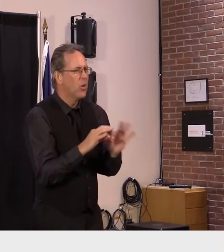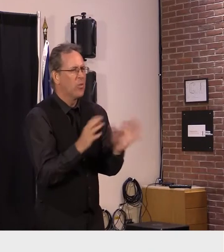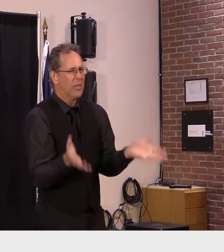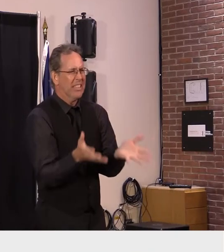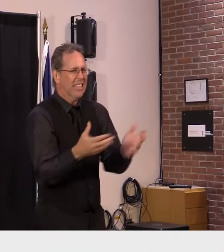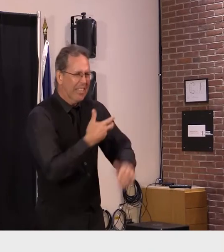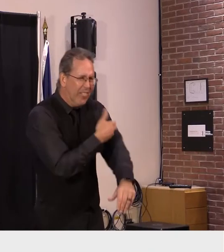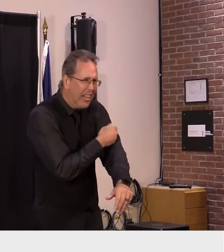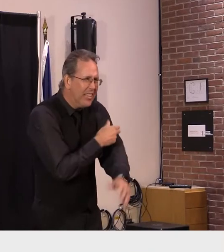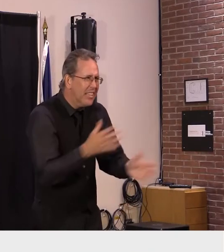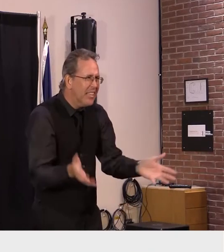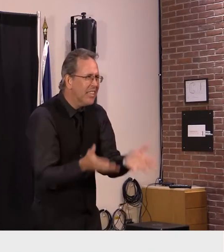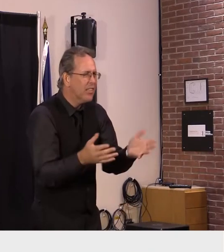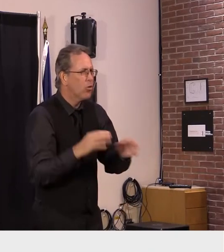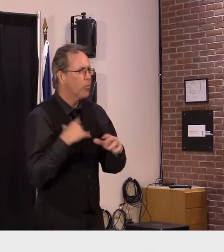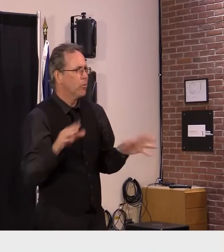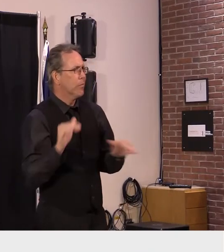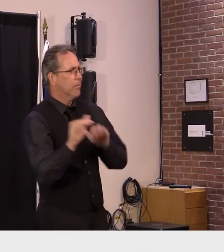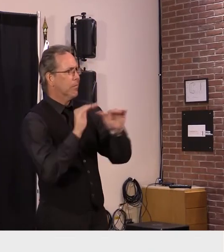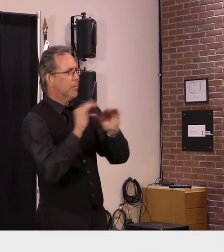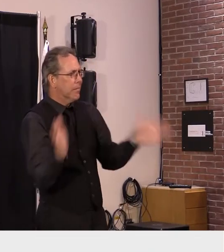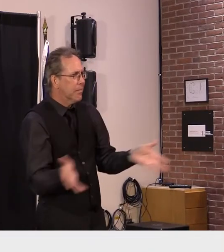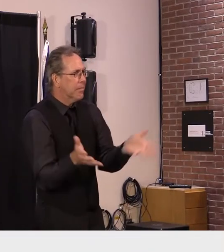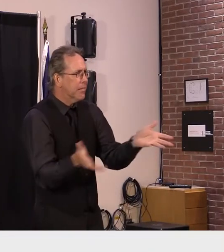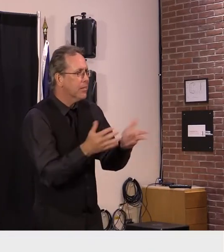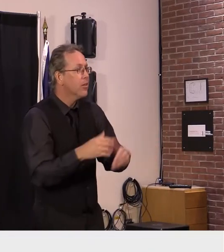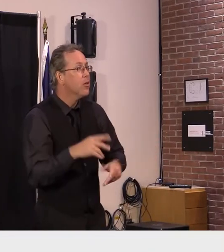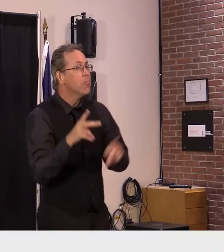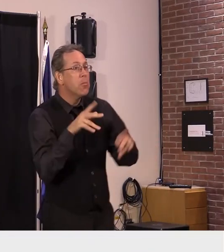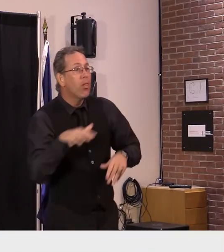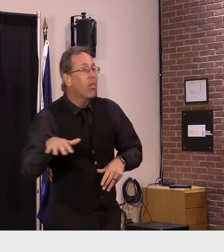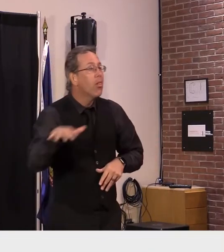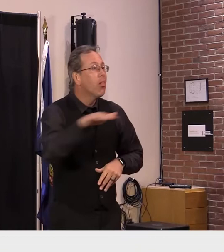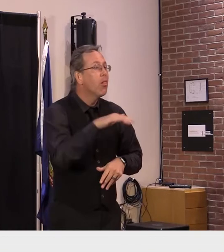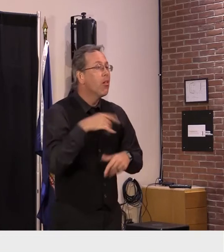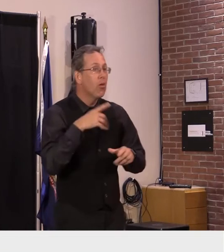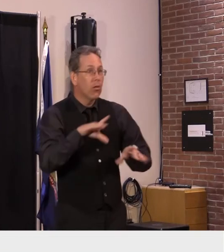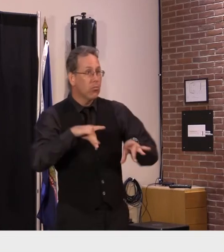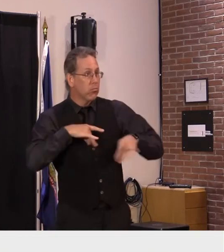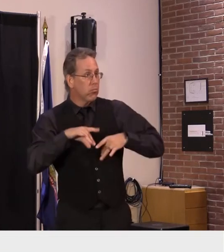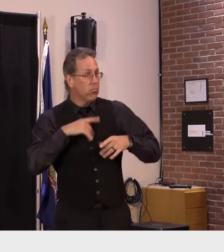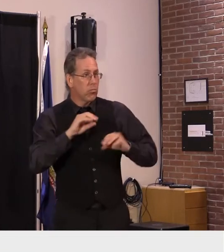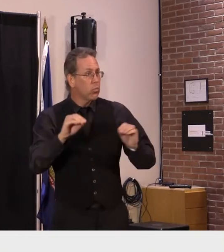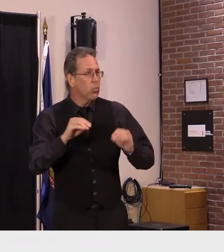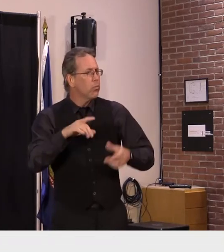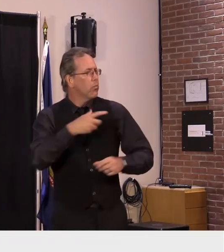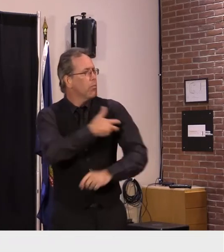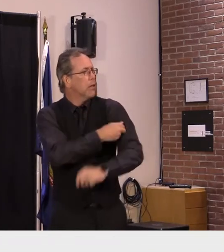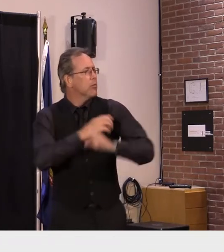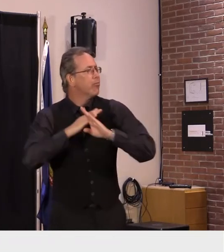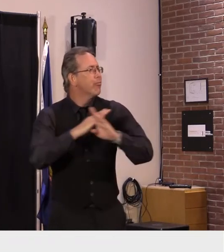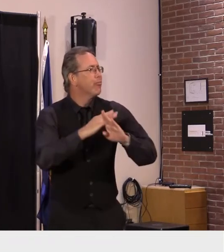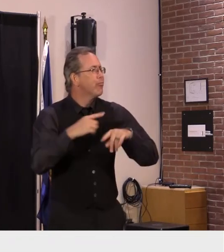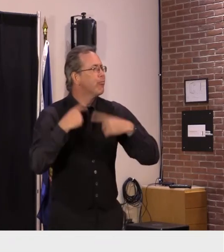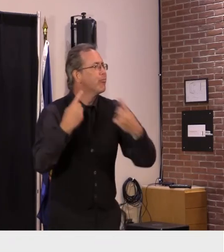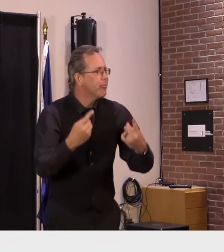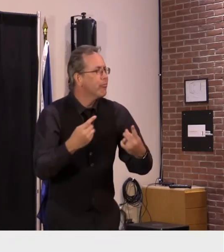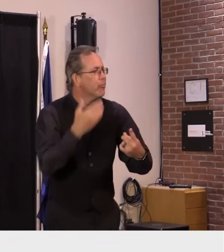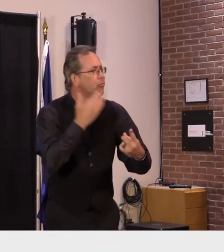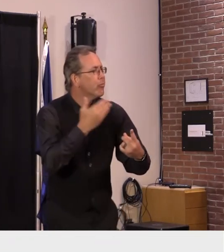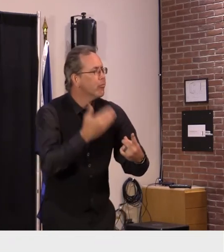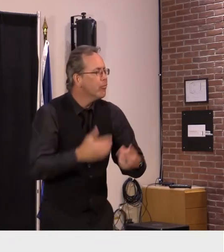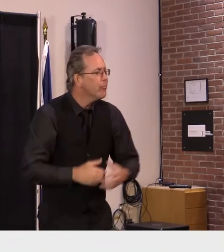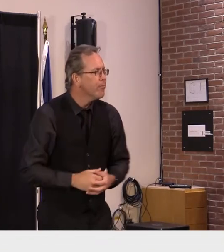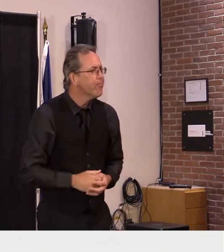and the population will have more immunity based on the numbers that have already been through omicron